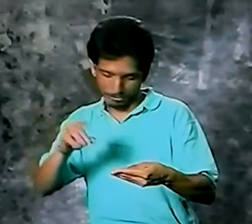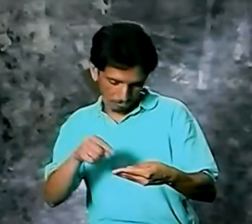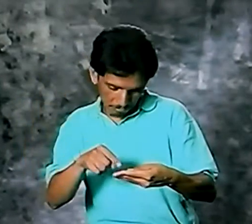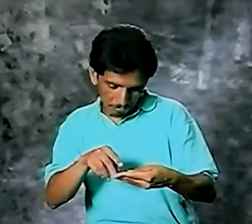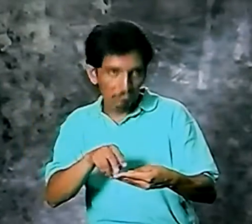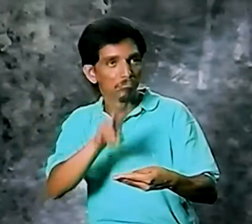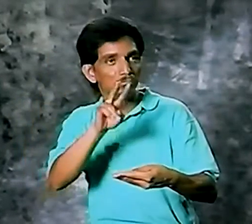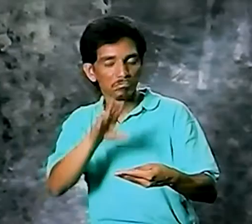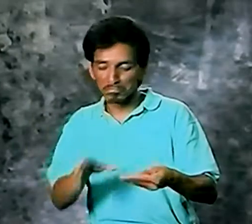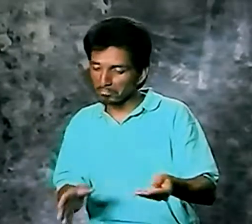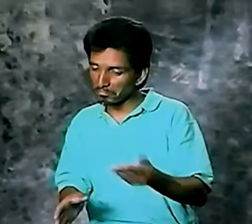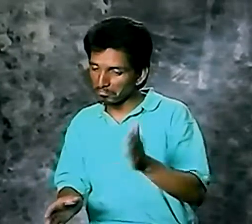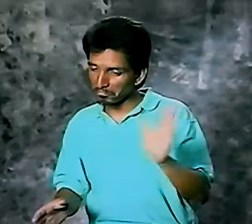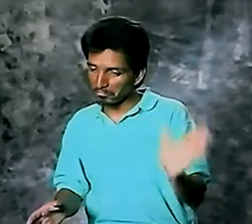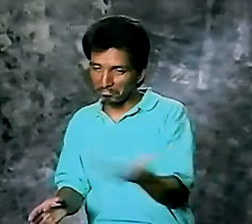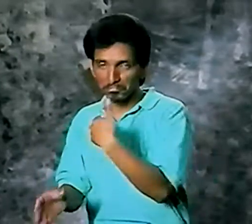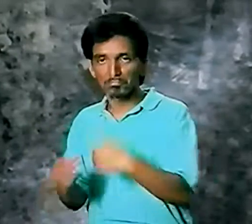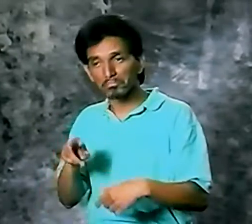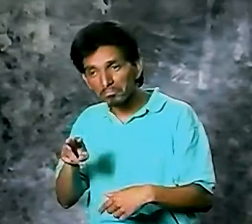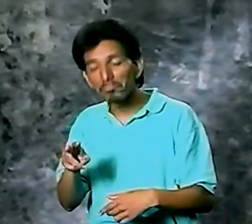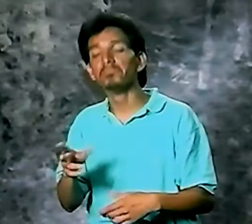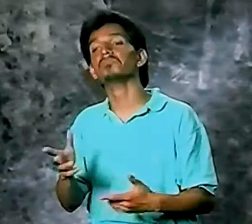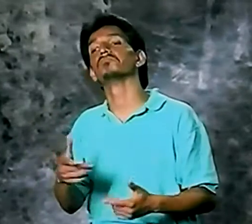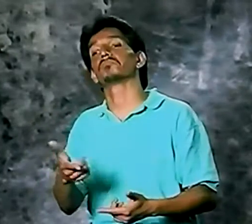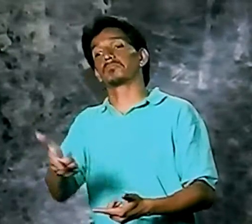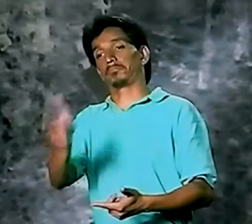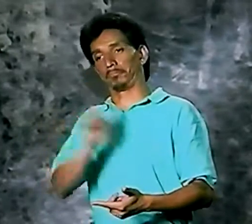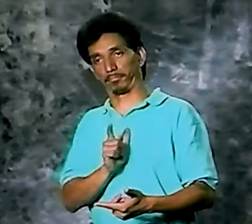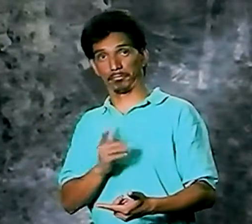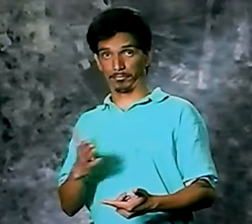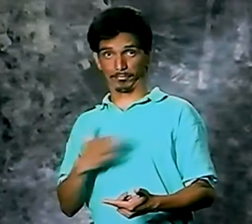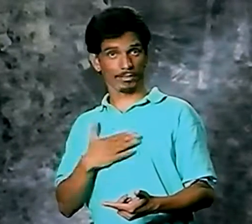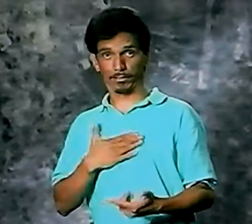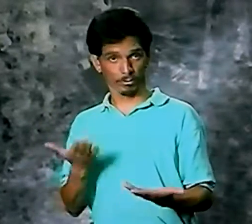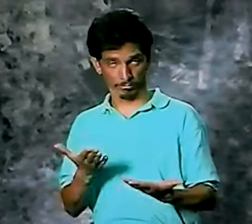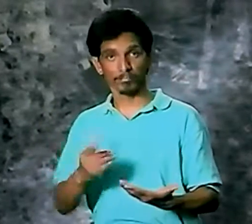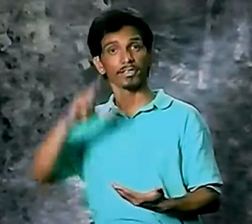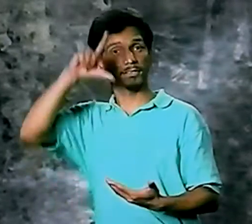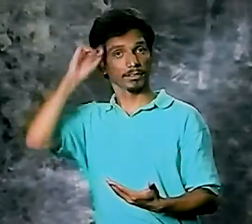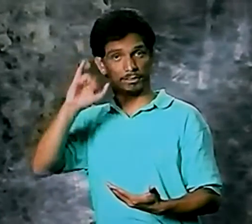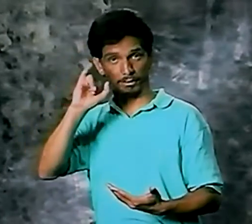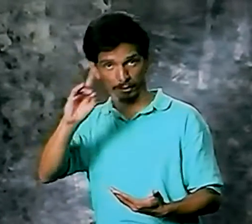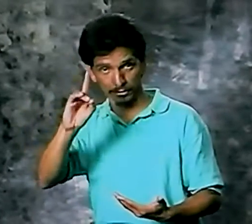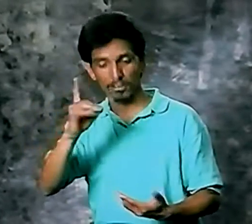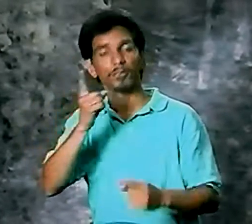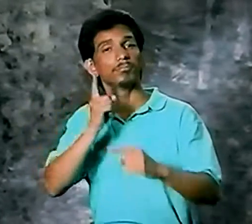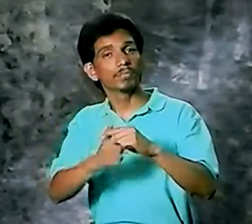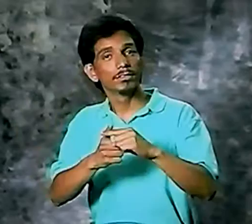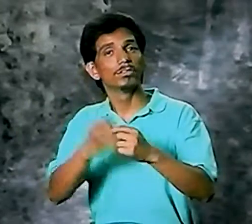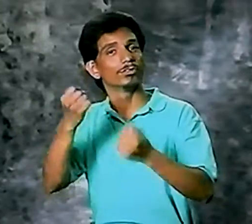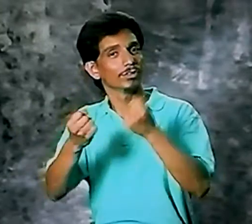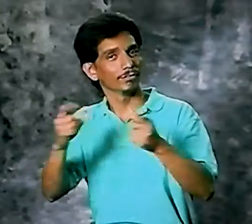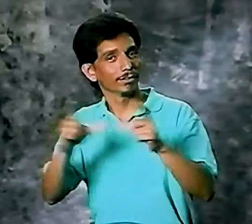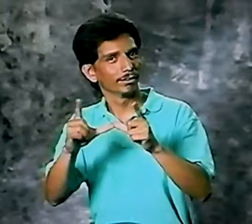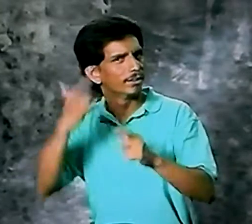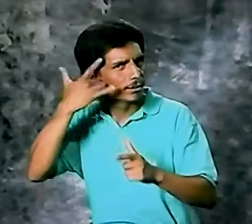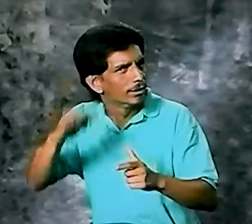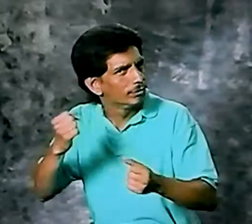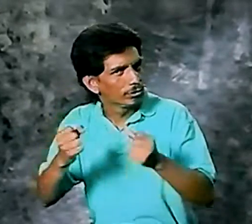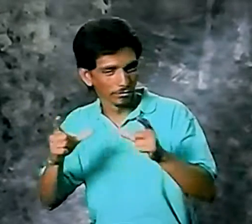and it was a Gallaudet ID, mind you. And they said, yeah, go ahead. It was my turn. I had my Gallaudet ID and a driver's license